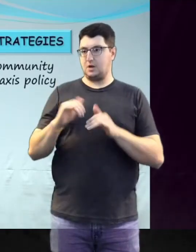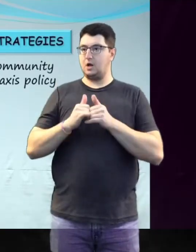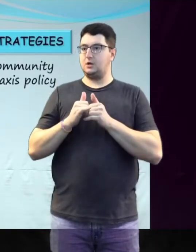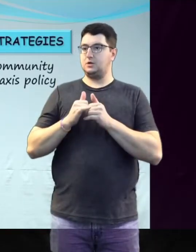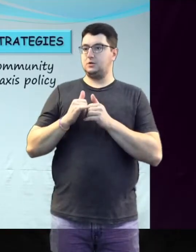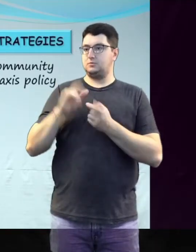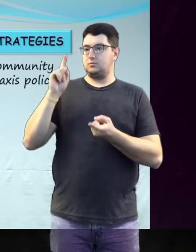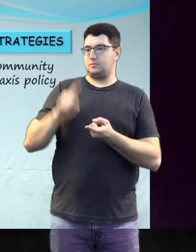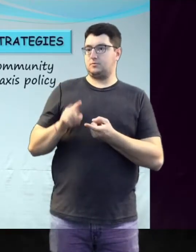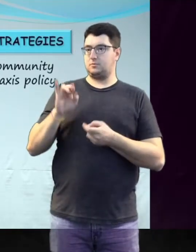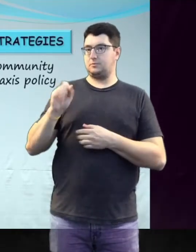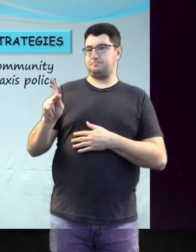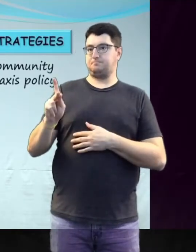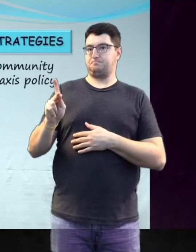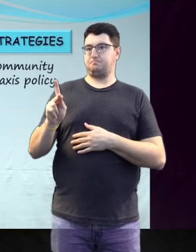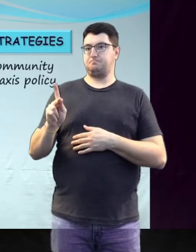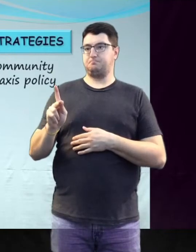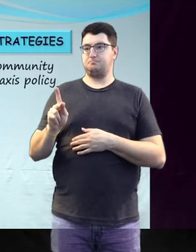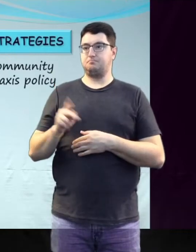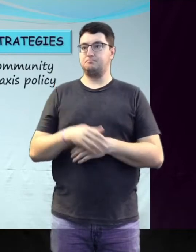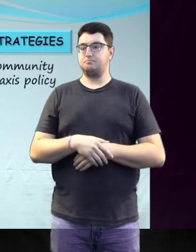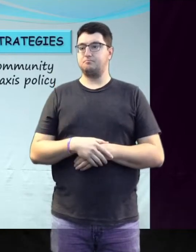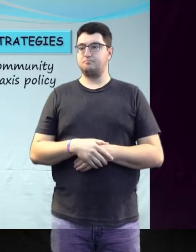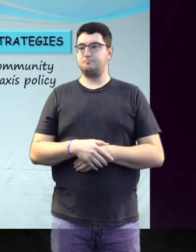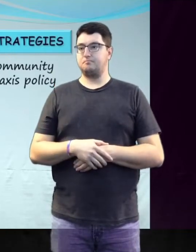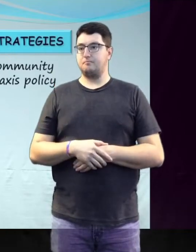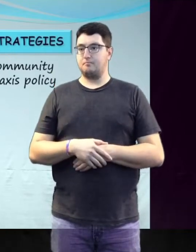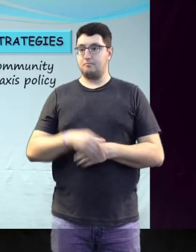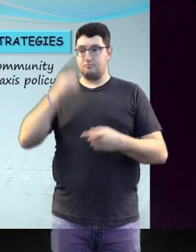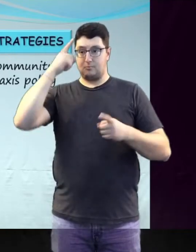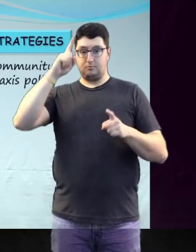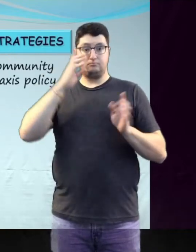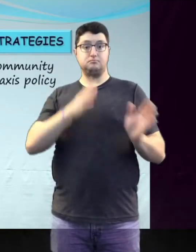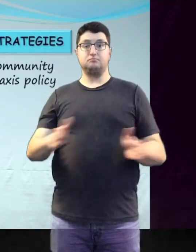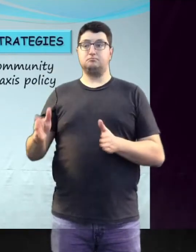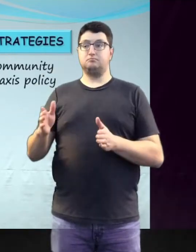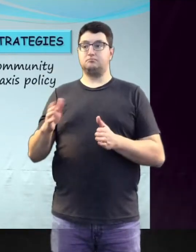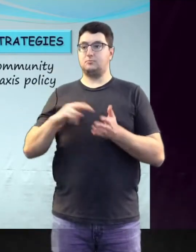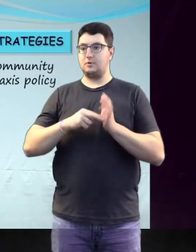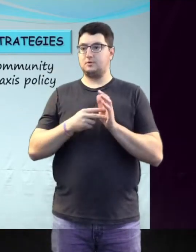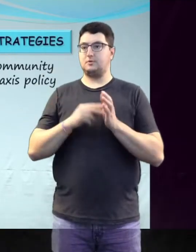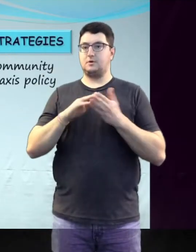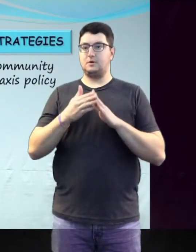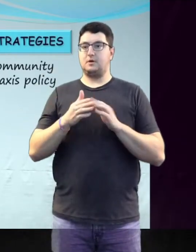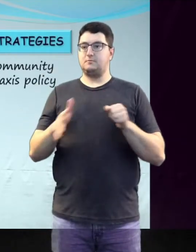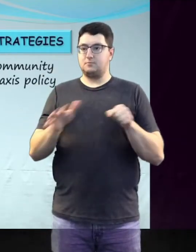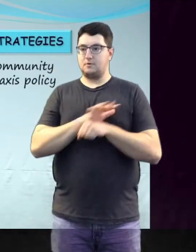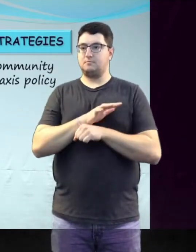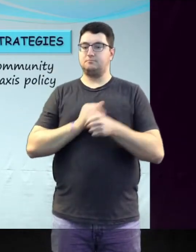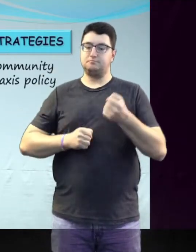reduction strategies. The most successful strategies enlist the support of the entire community.